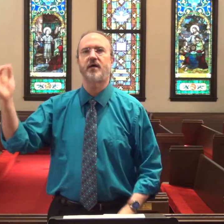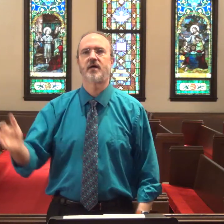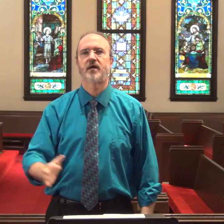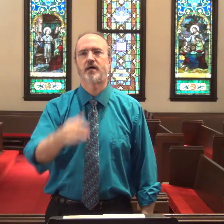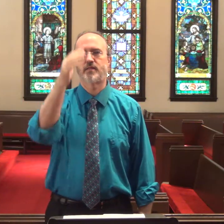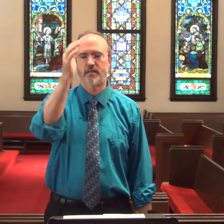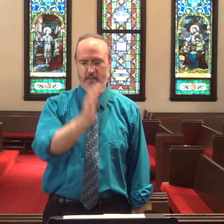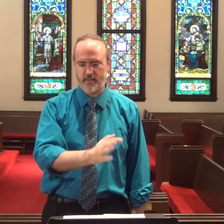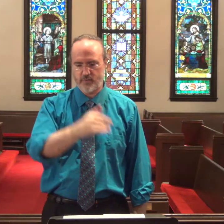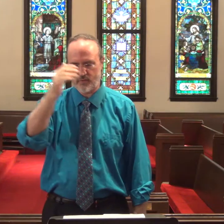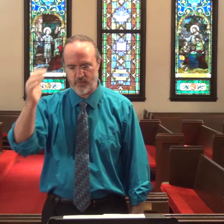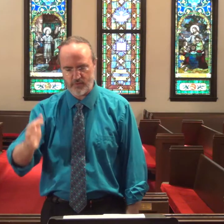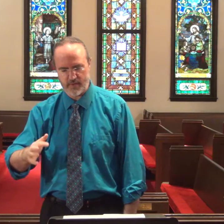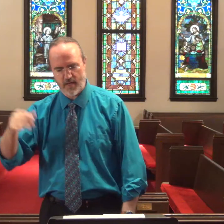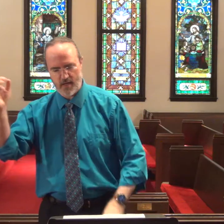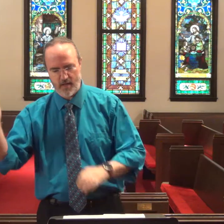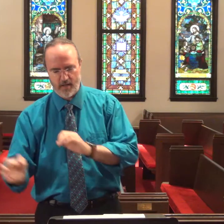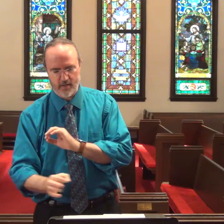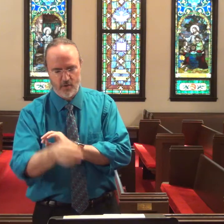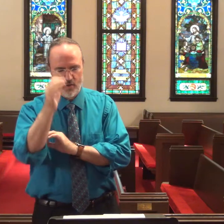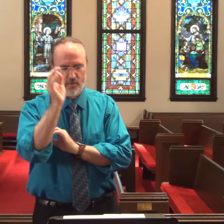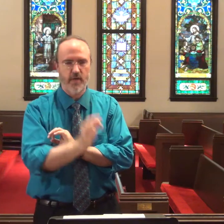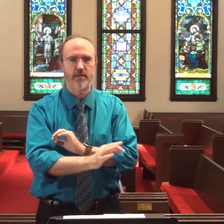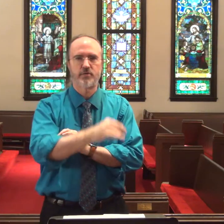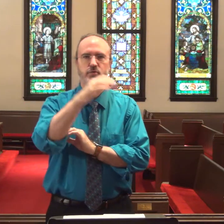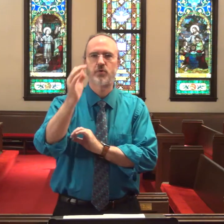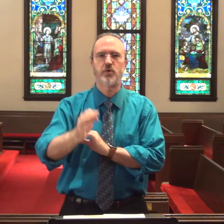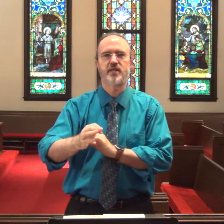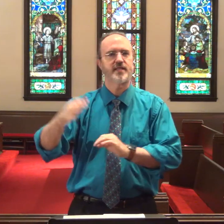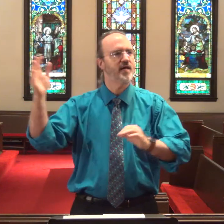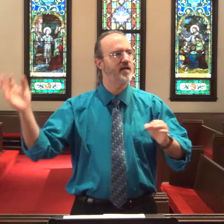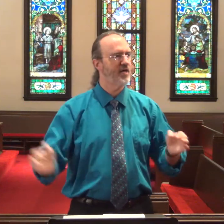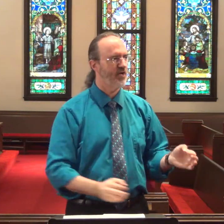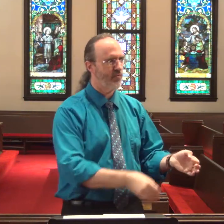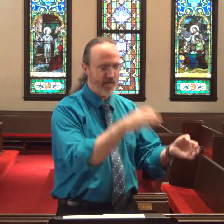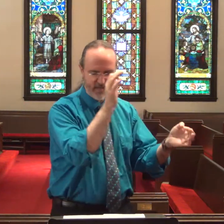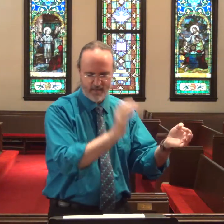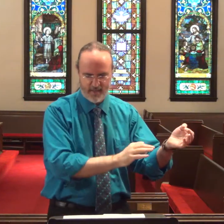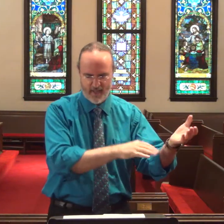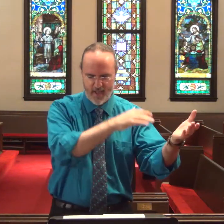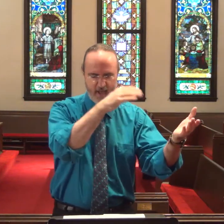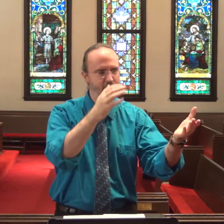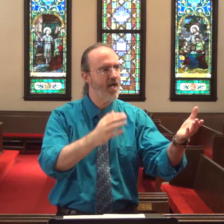Alleluia! Alleluia! Alleluia! My God!